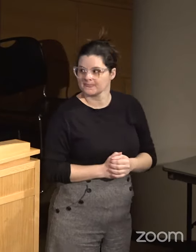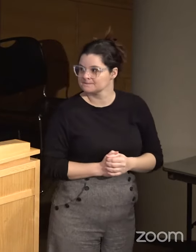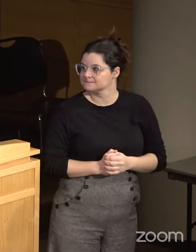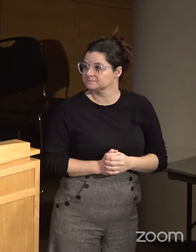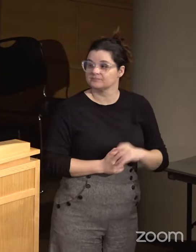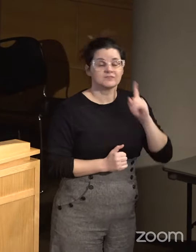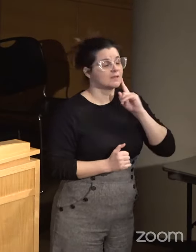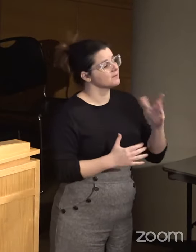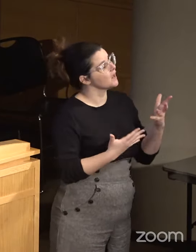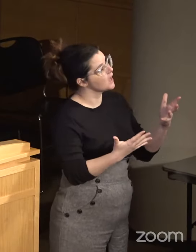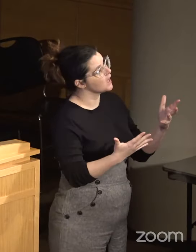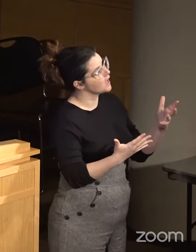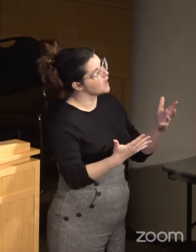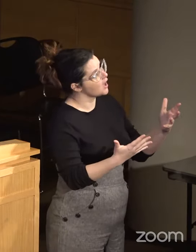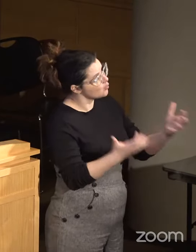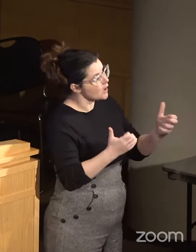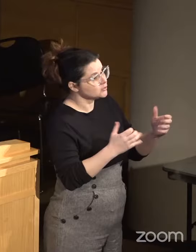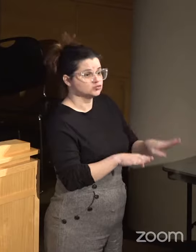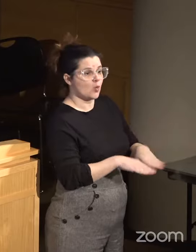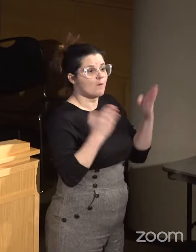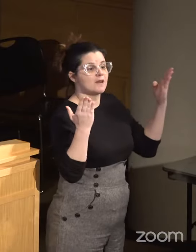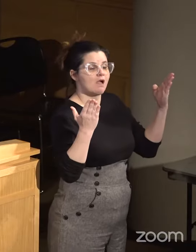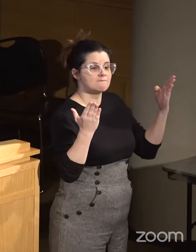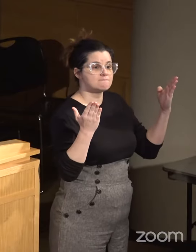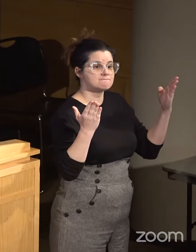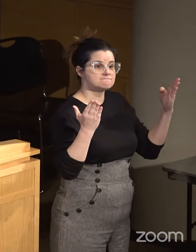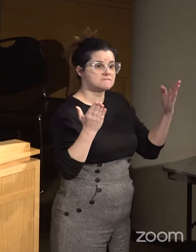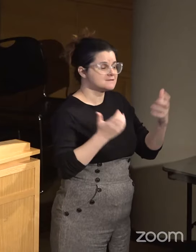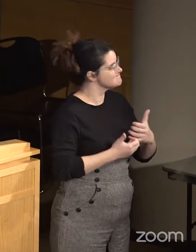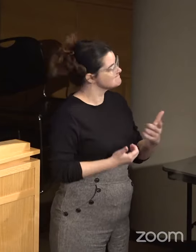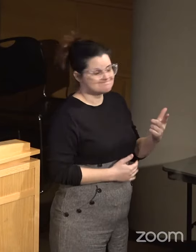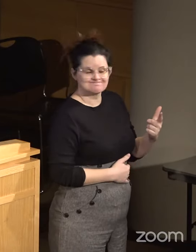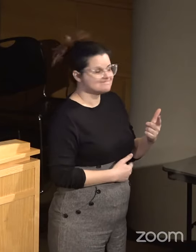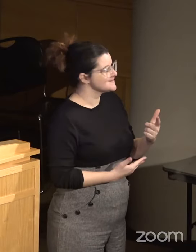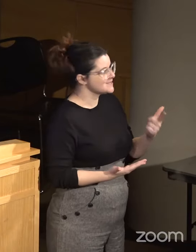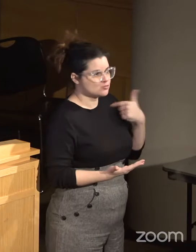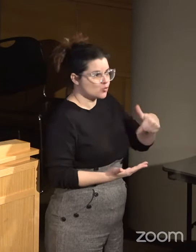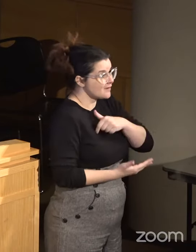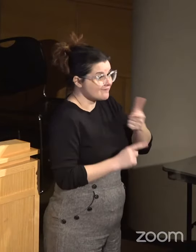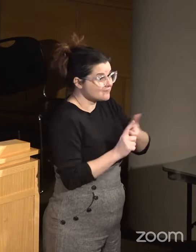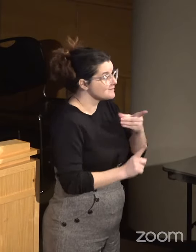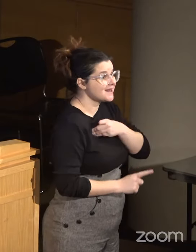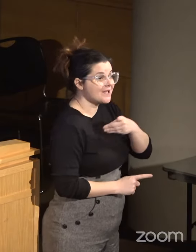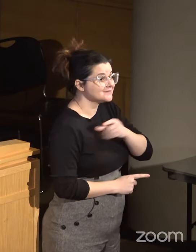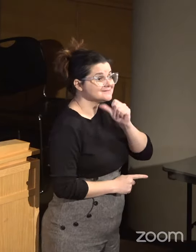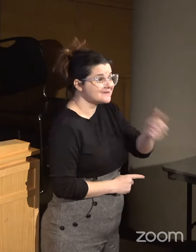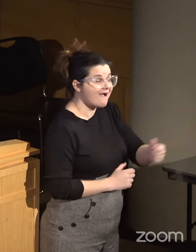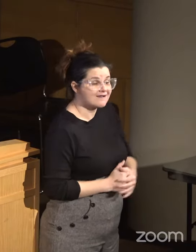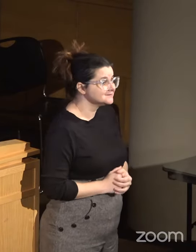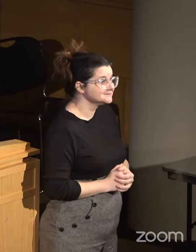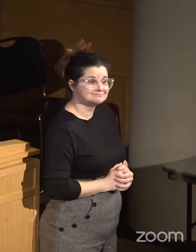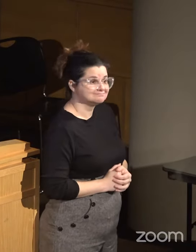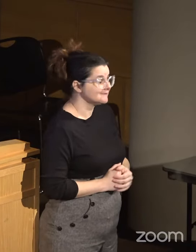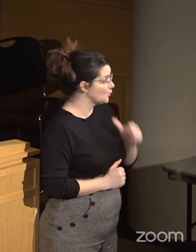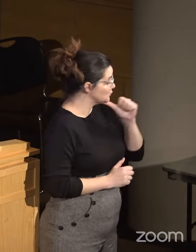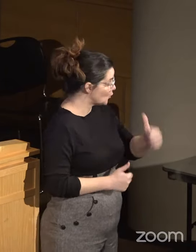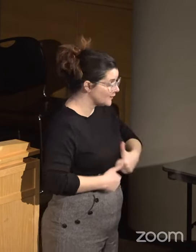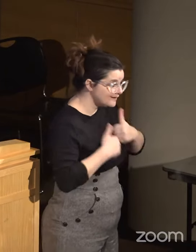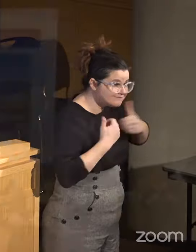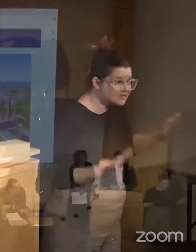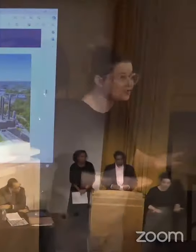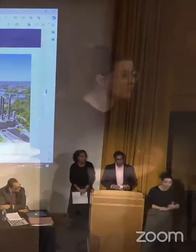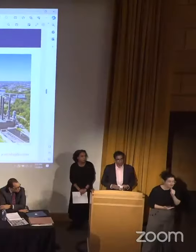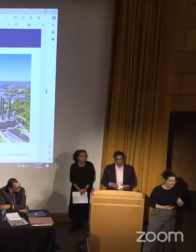But I want to open up, you know, we are not from Minneapolis. We don't live here,